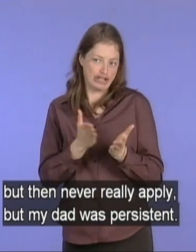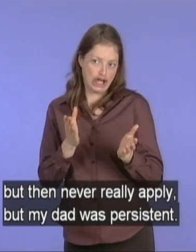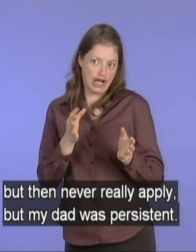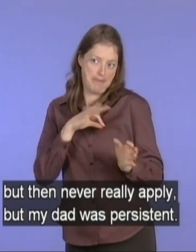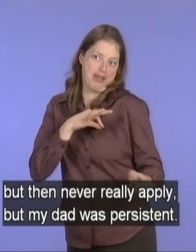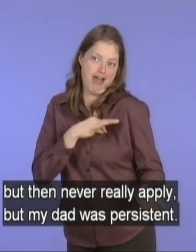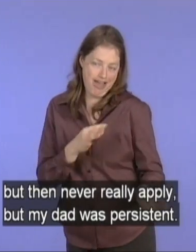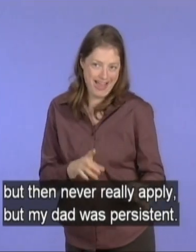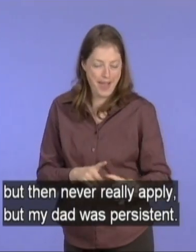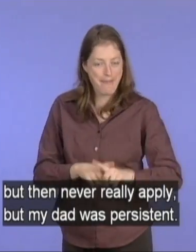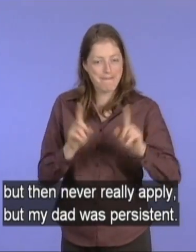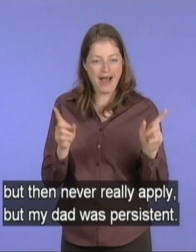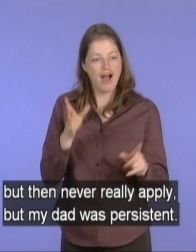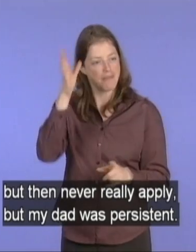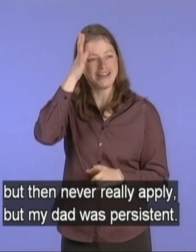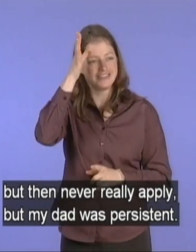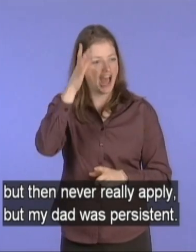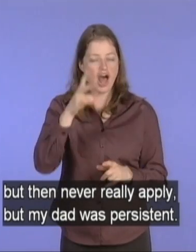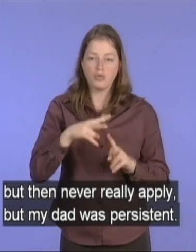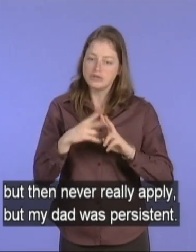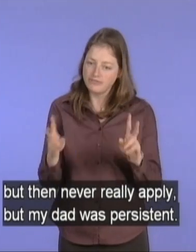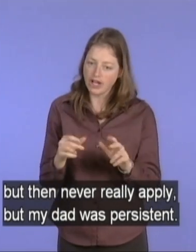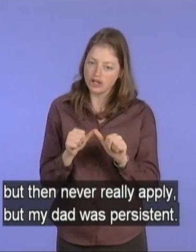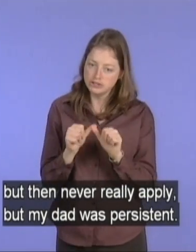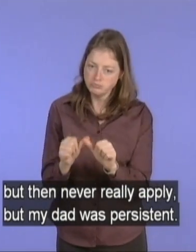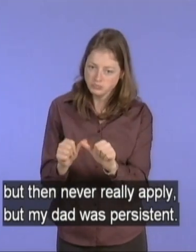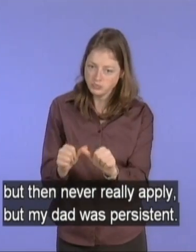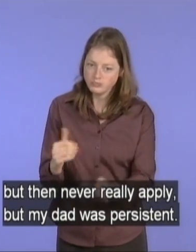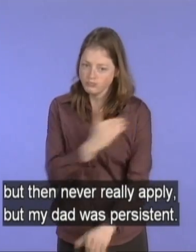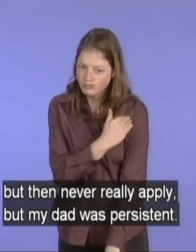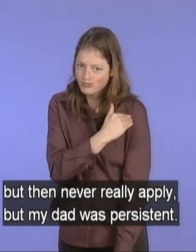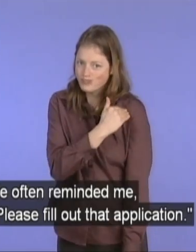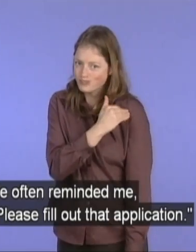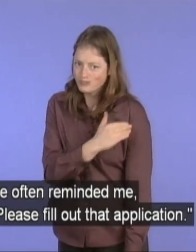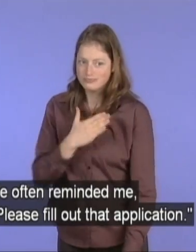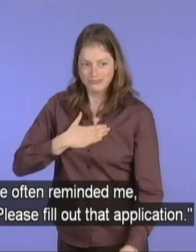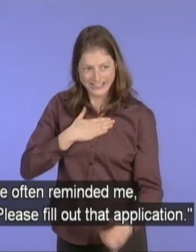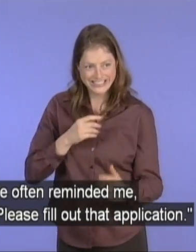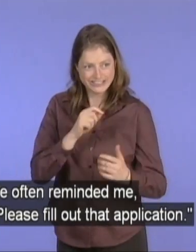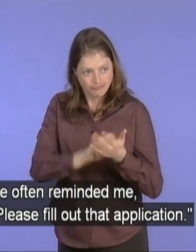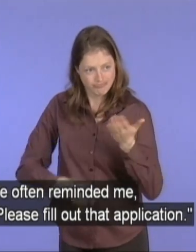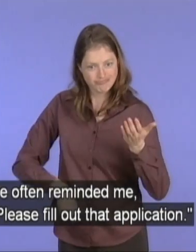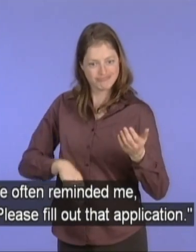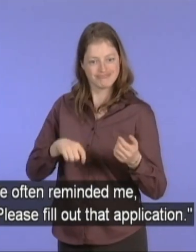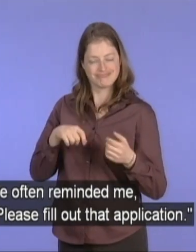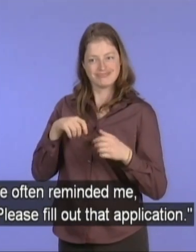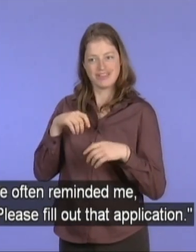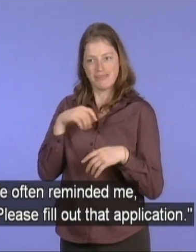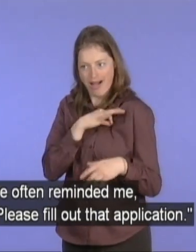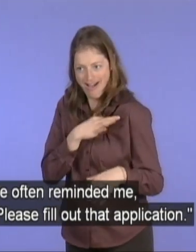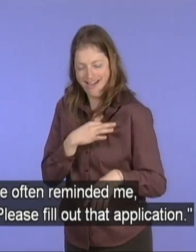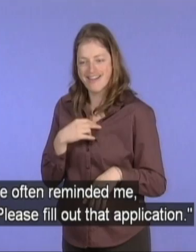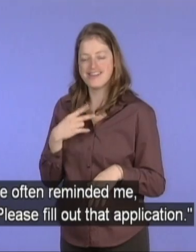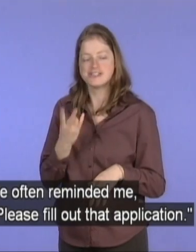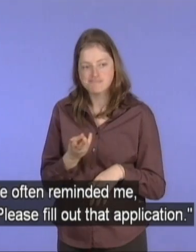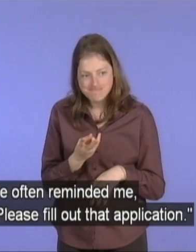then never really apply. But my dad was very persistent. He often reminded me, please fill out that application.